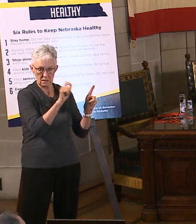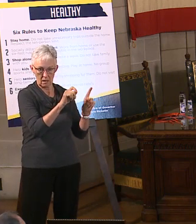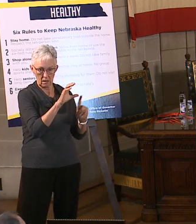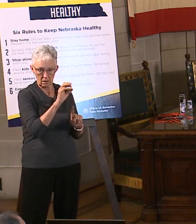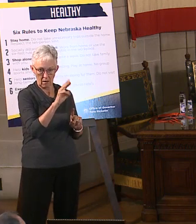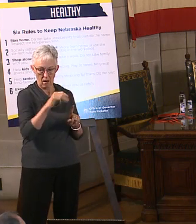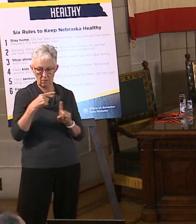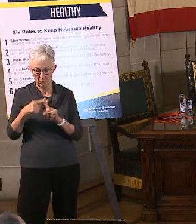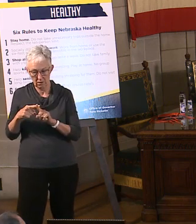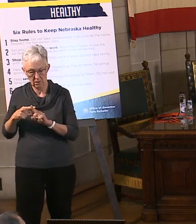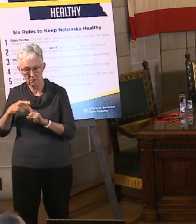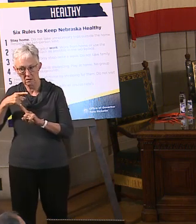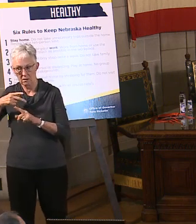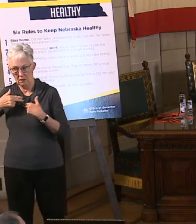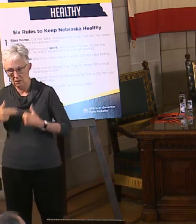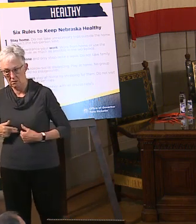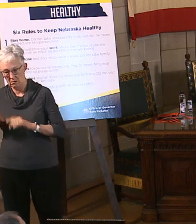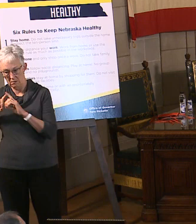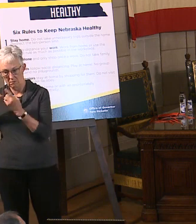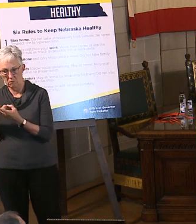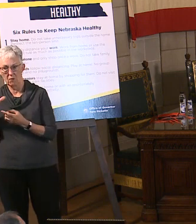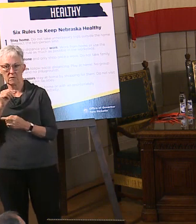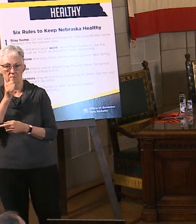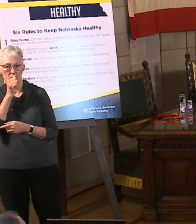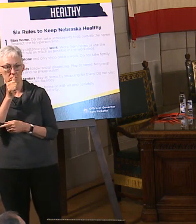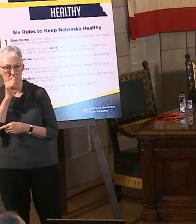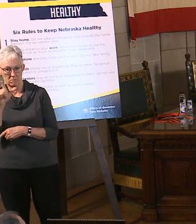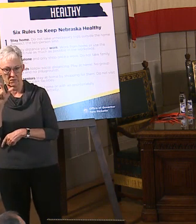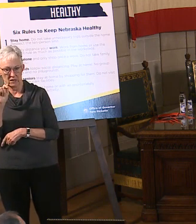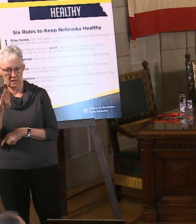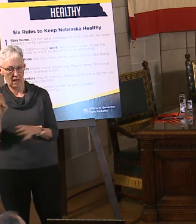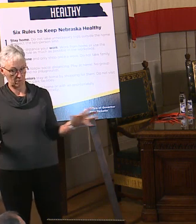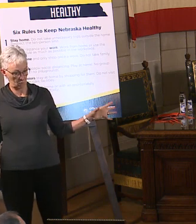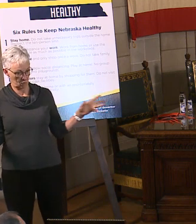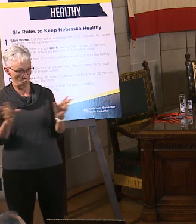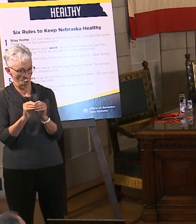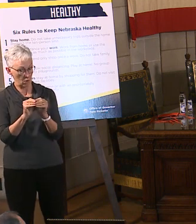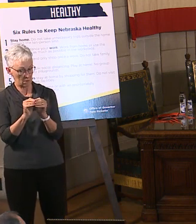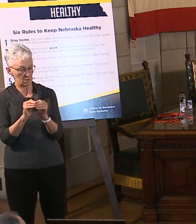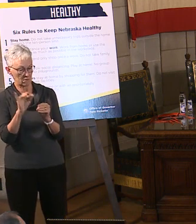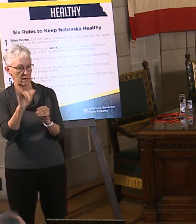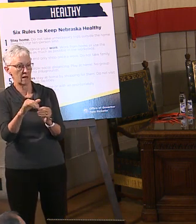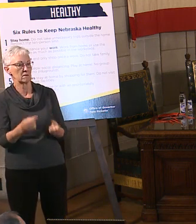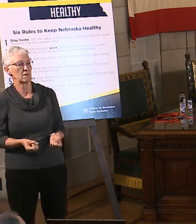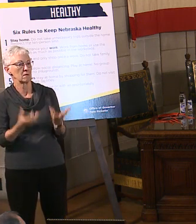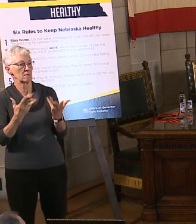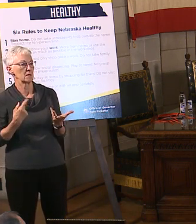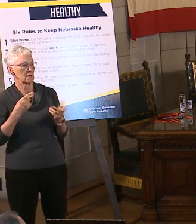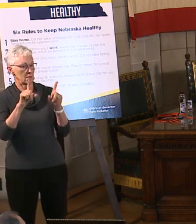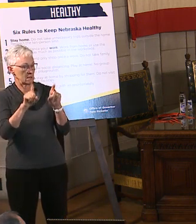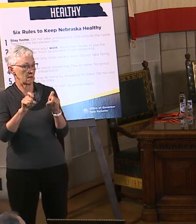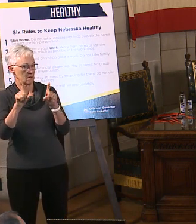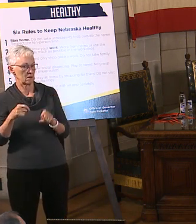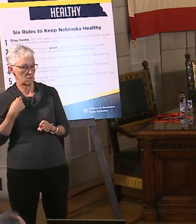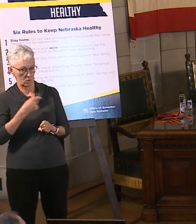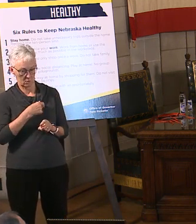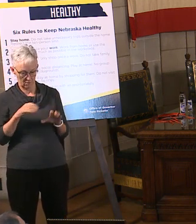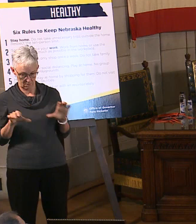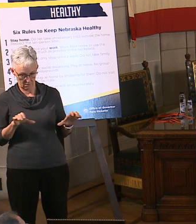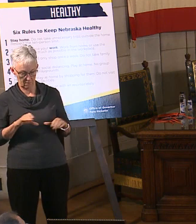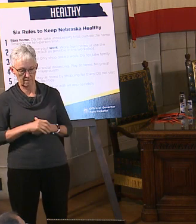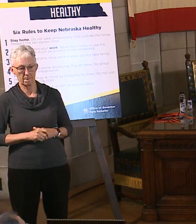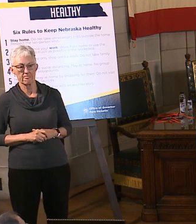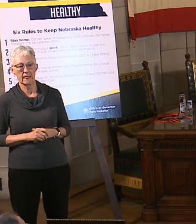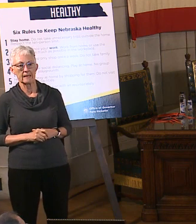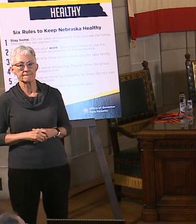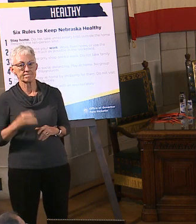capacity. It's helping us deliver more testing. So that's a key thing as part of how we fight this, because once we identify somebody who has